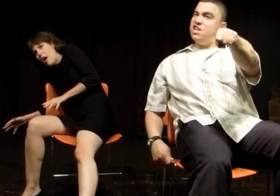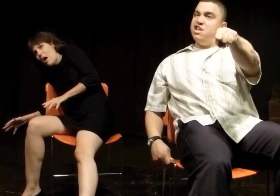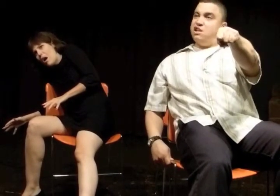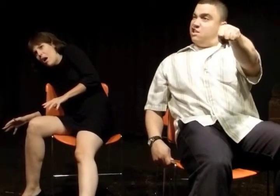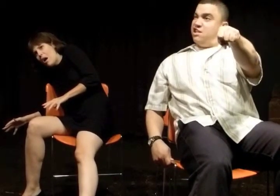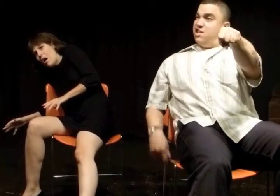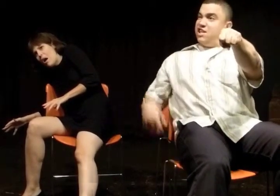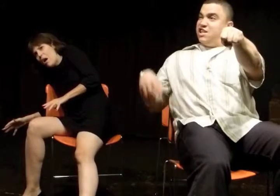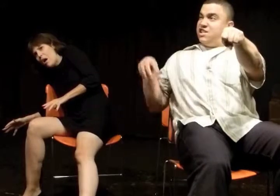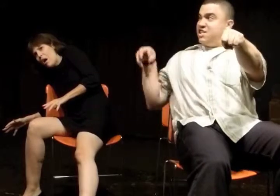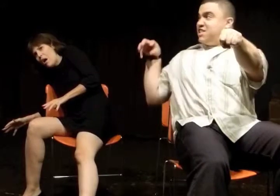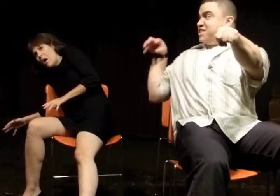And you're coming through.